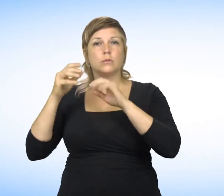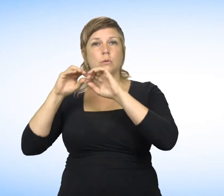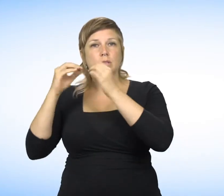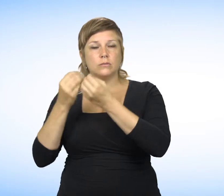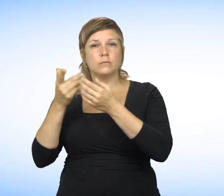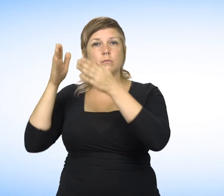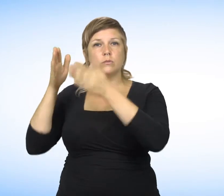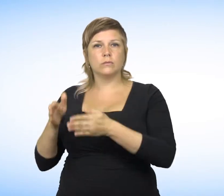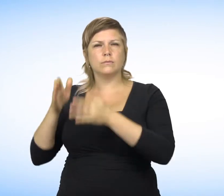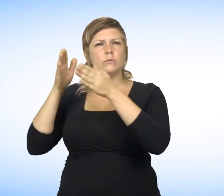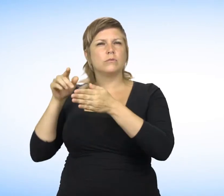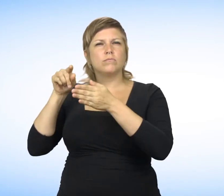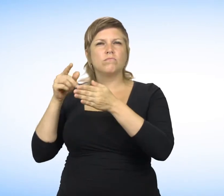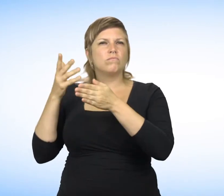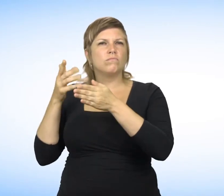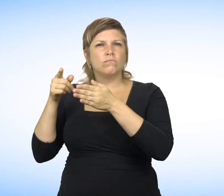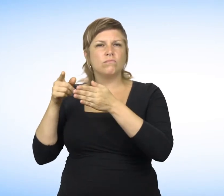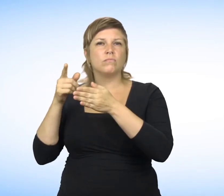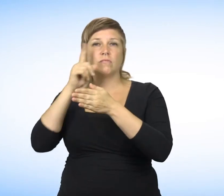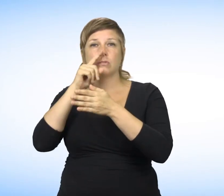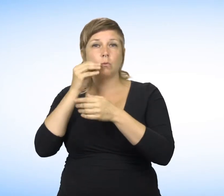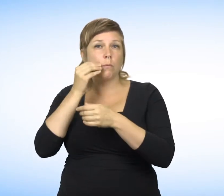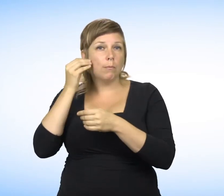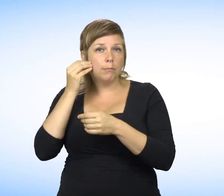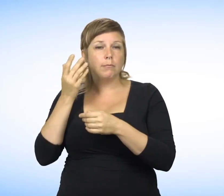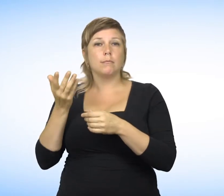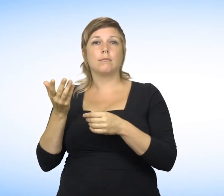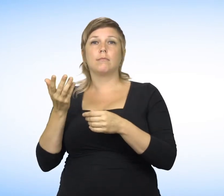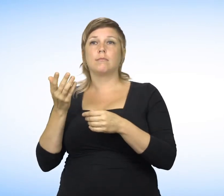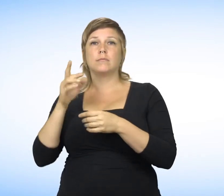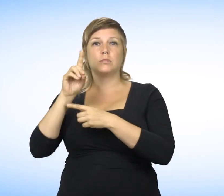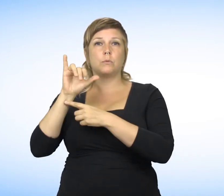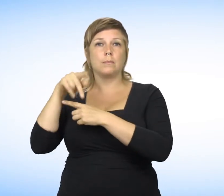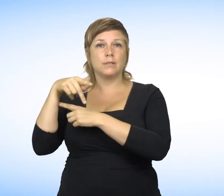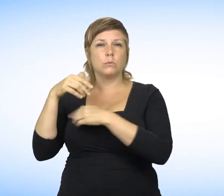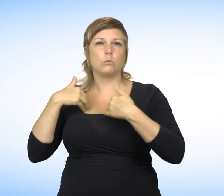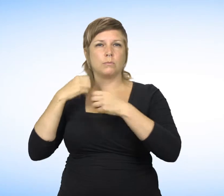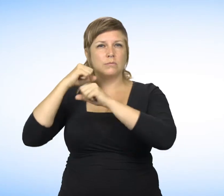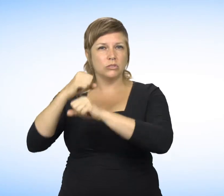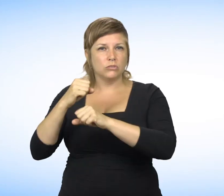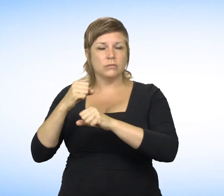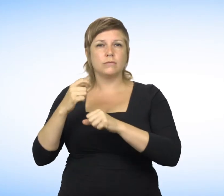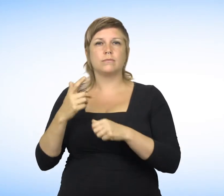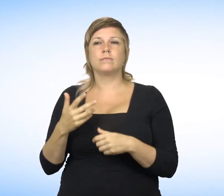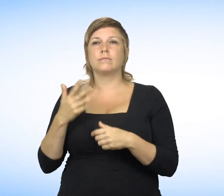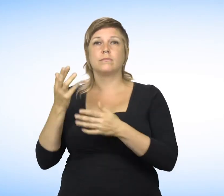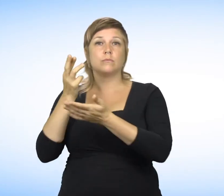The rights of youth that are taken in charge by an institution, an organization, or an individual, like a